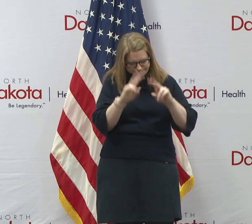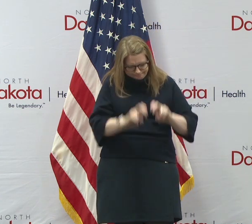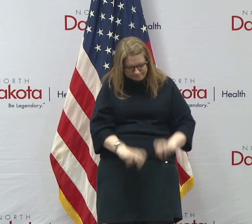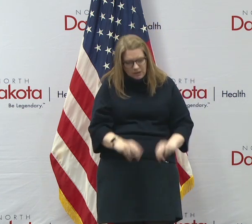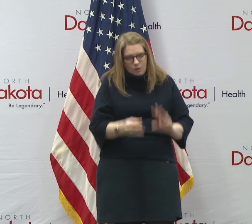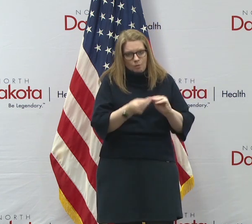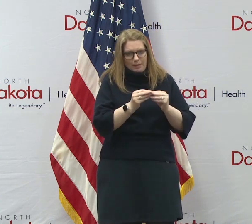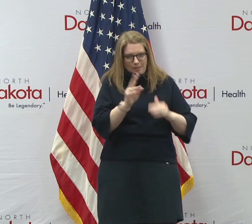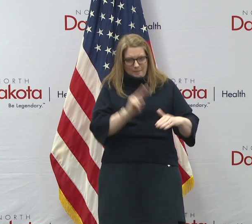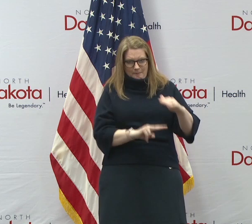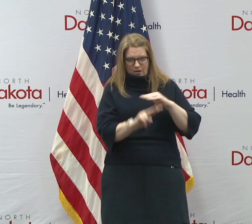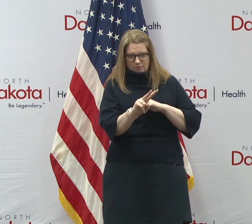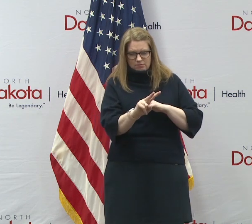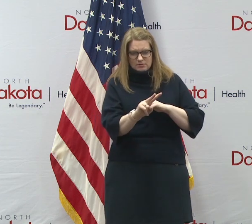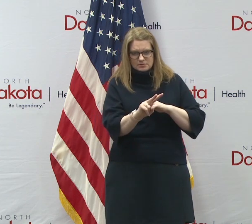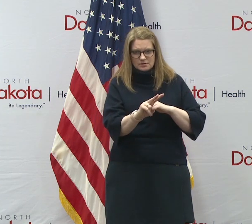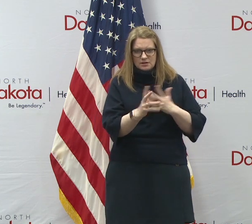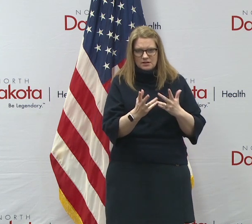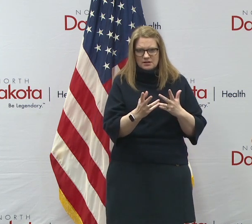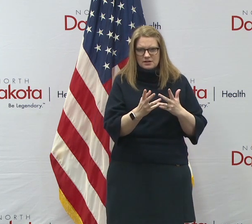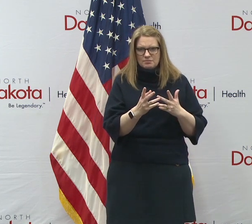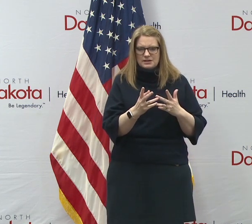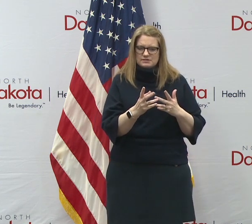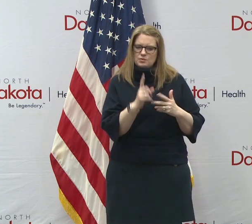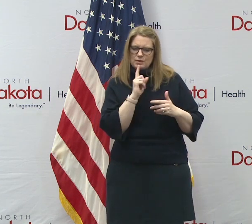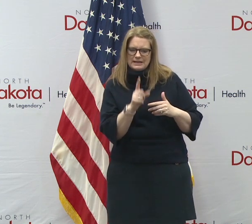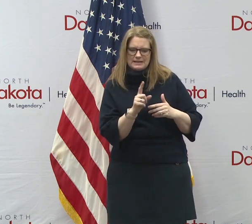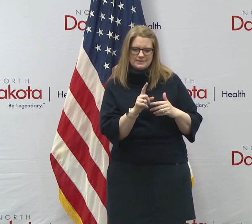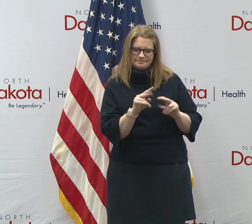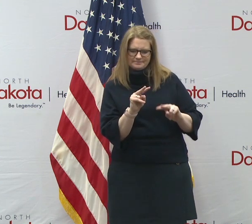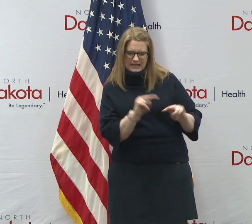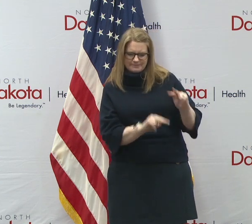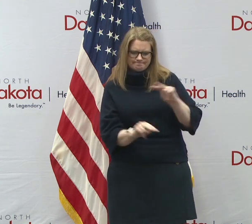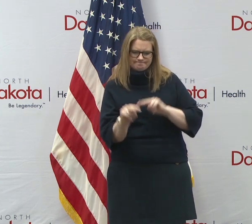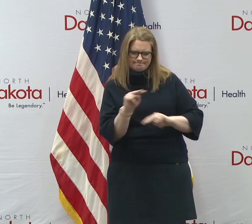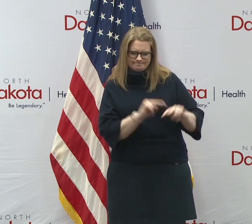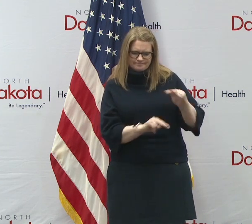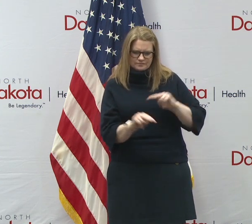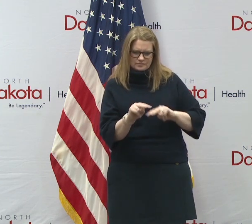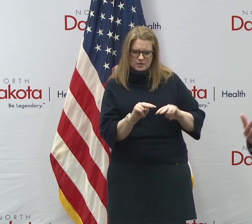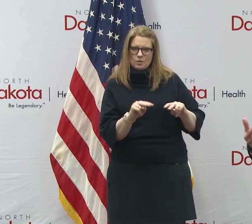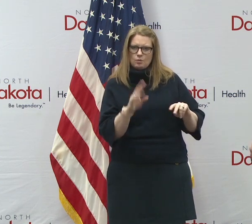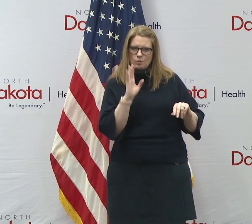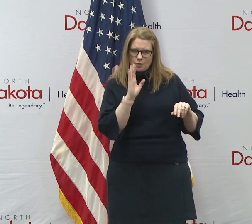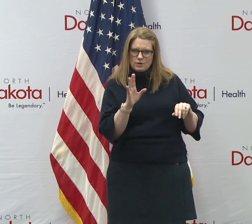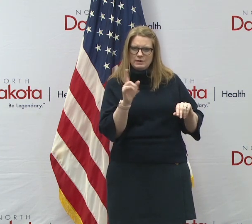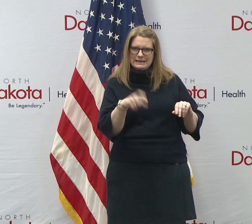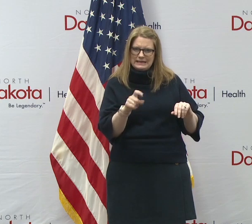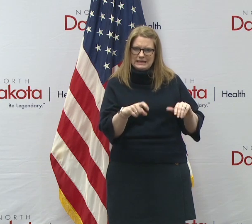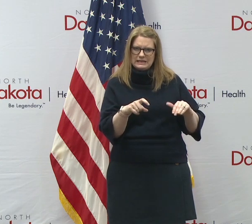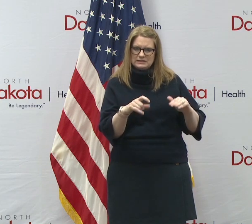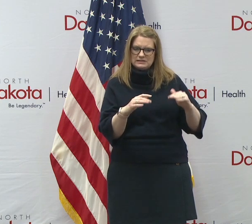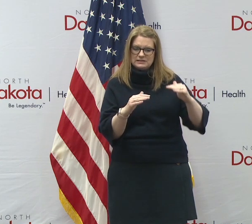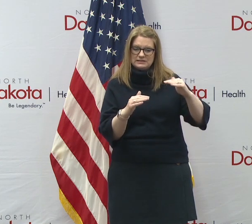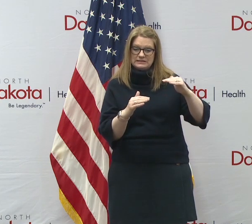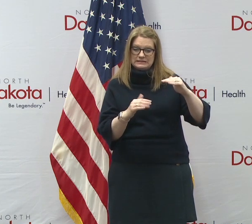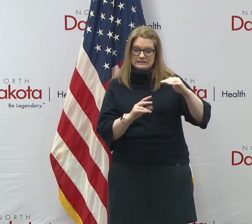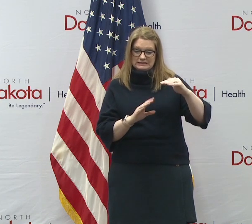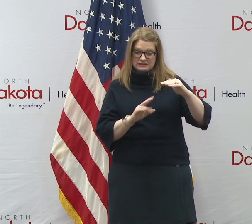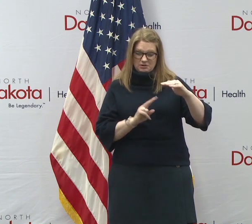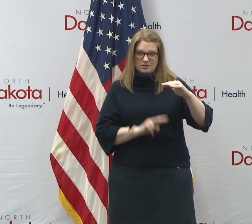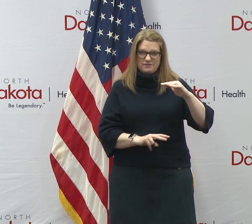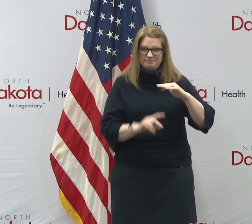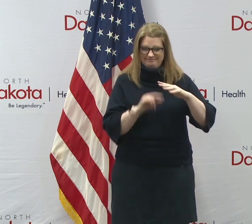models that we, that we're, we would work on would be trying to figure out would we ever, ever, ever need to get into that tier three,